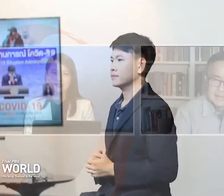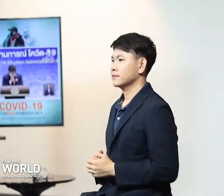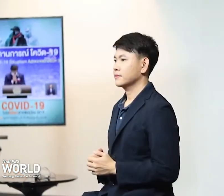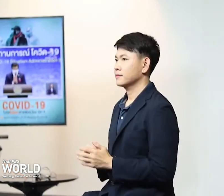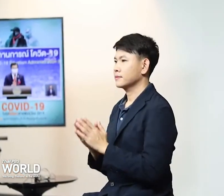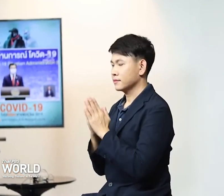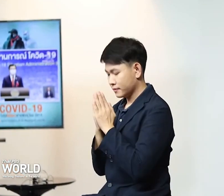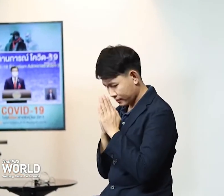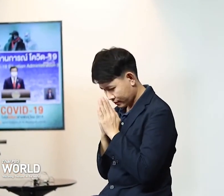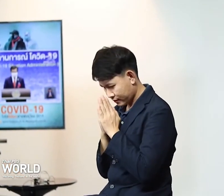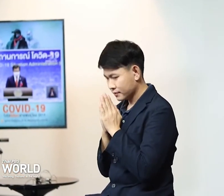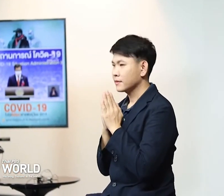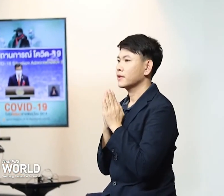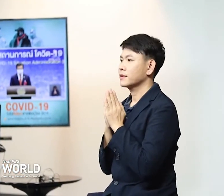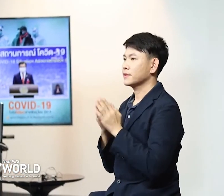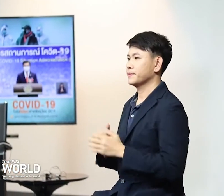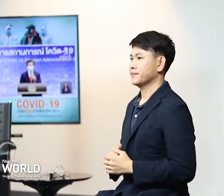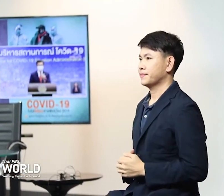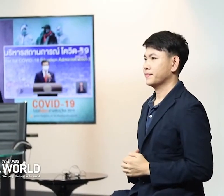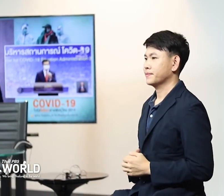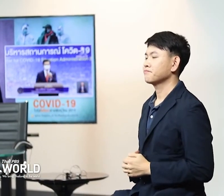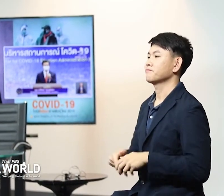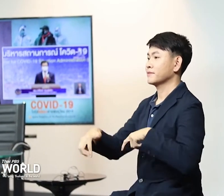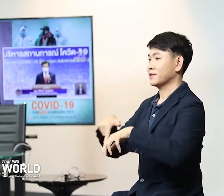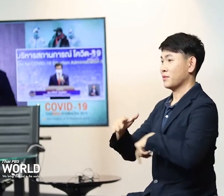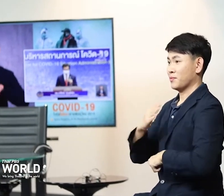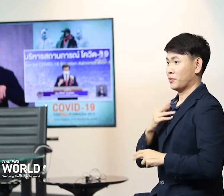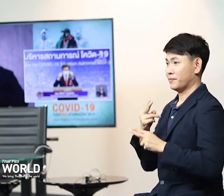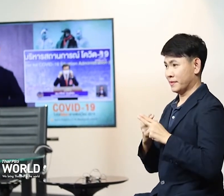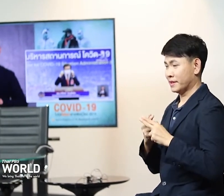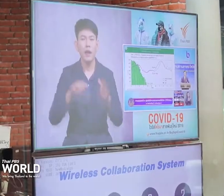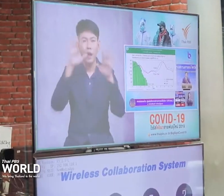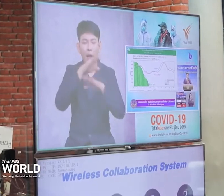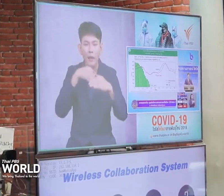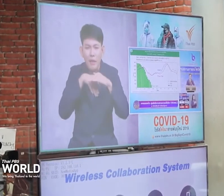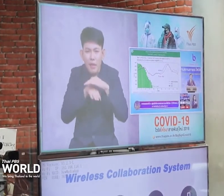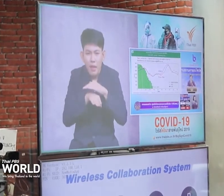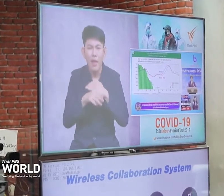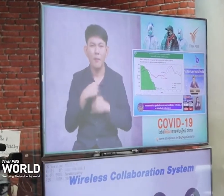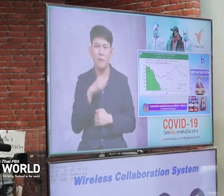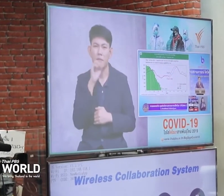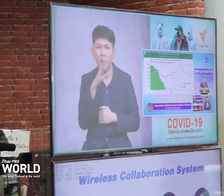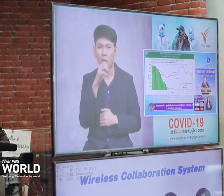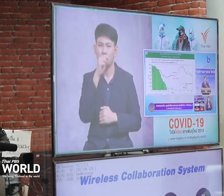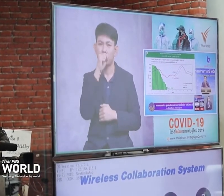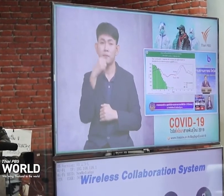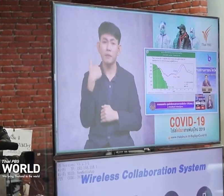A sign language interpreter is seen doing simultaneous translation during the CCSA's daily